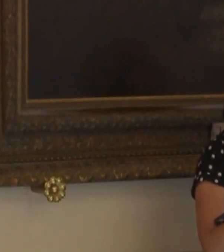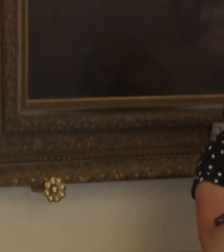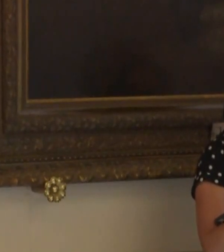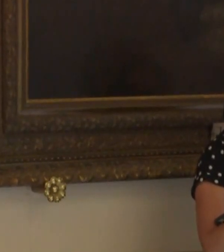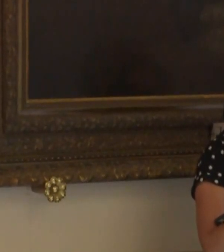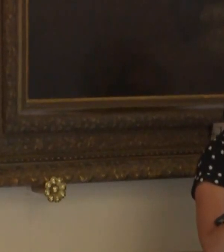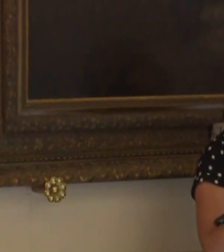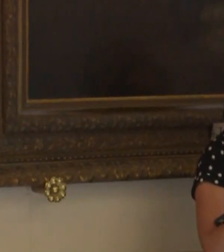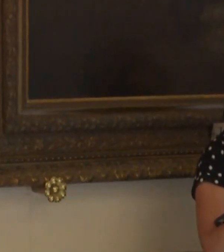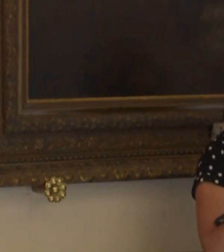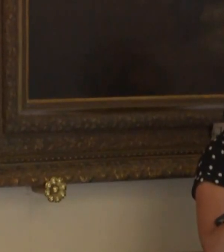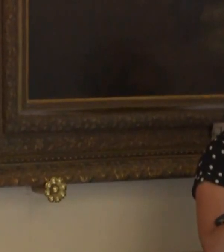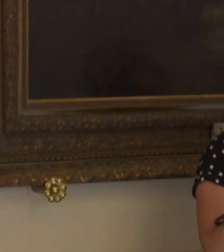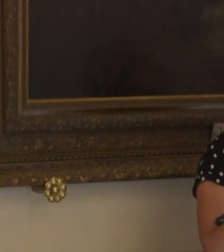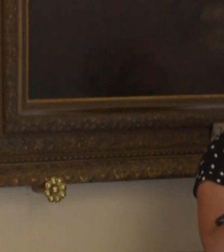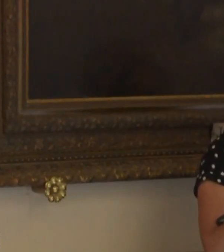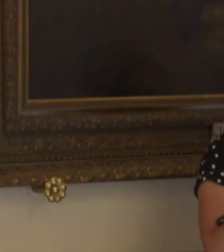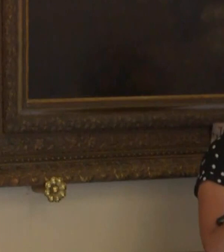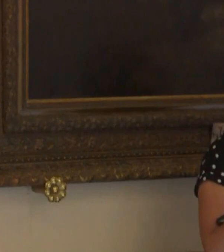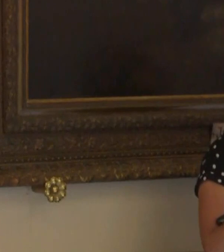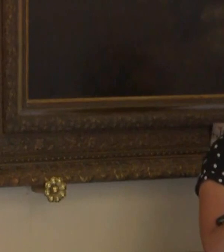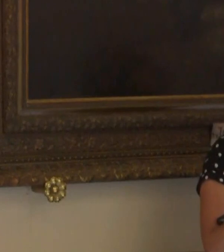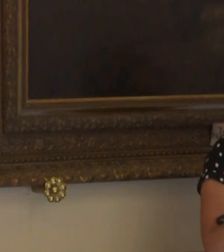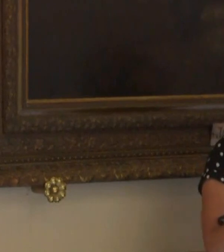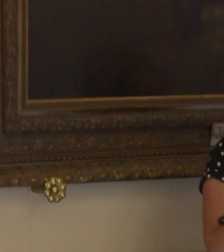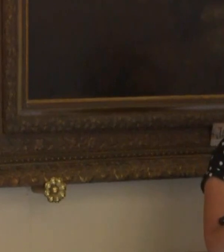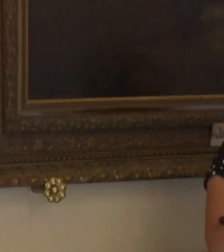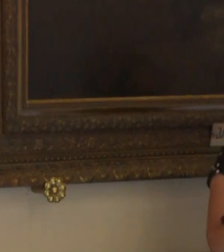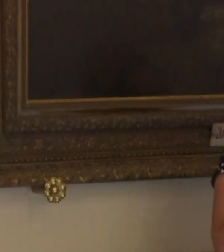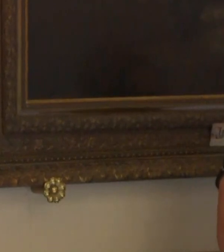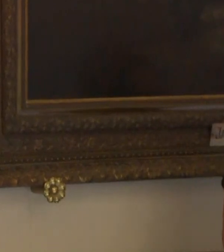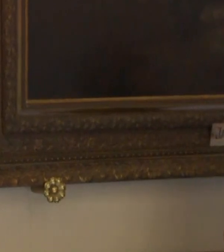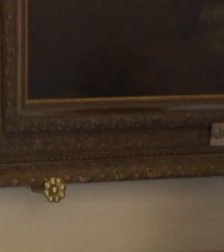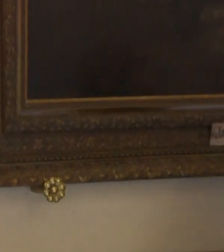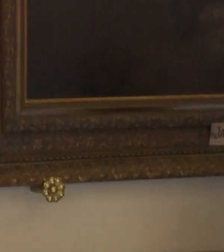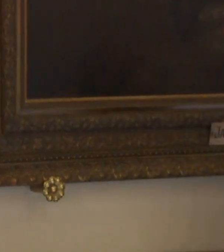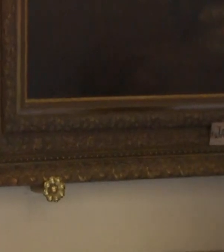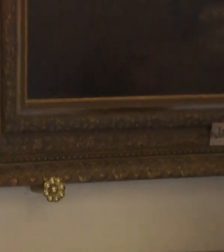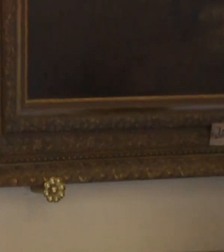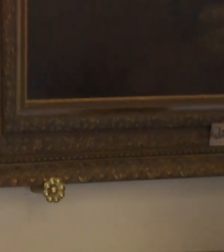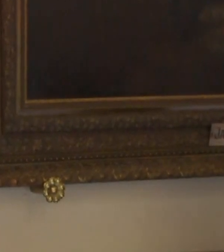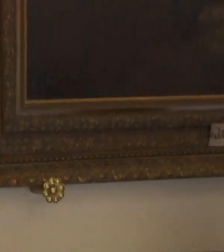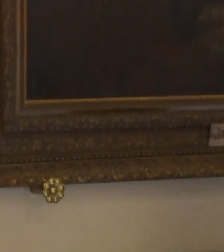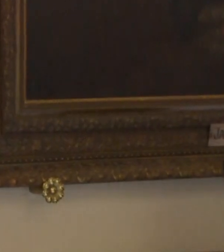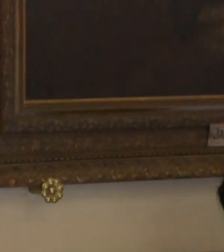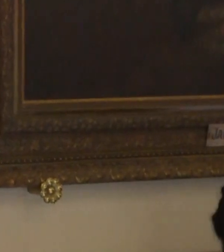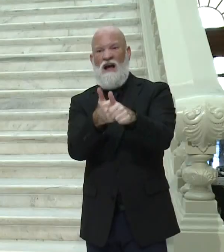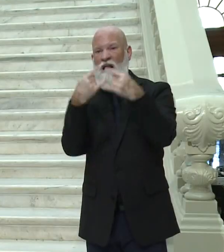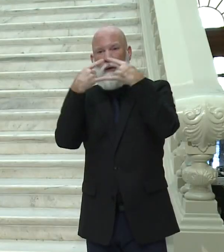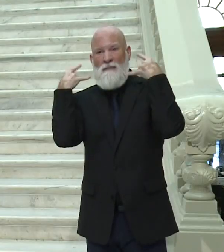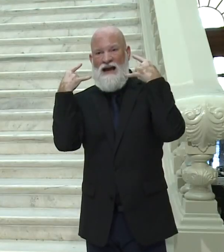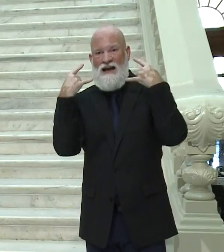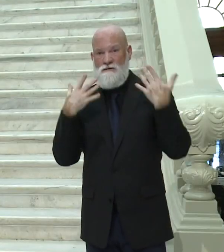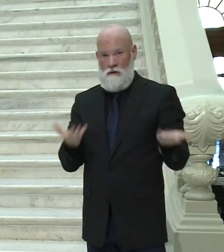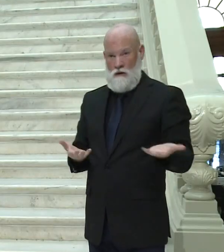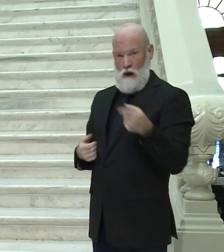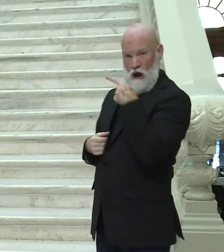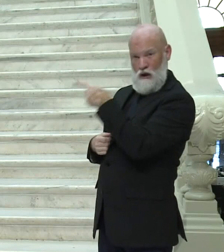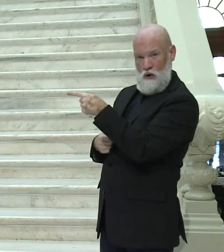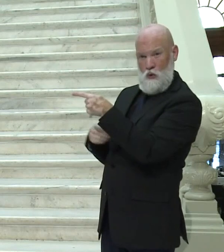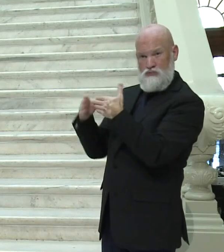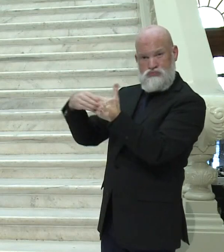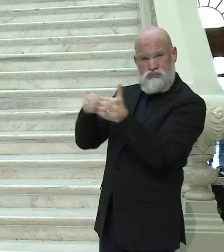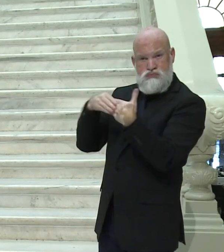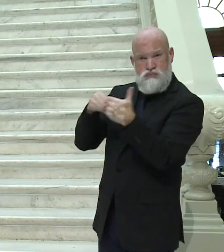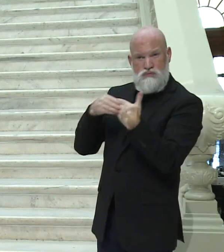two weeks from now, observations show people still aren't wearing masks. Are you open to changing your mind and making this a requirement, sir? Well, first of